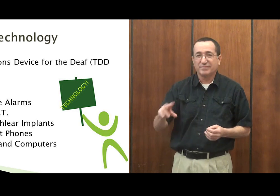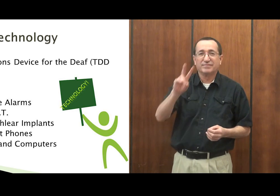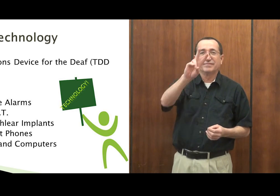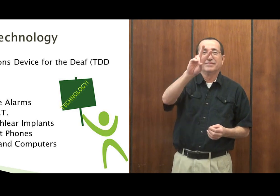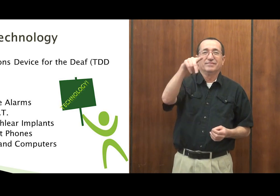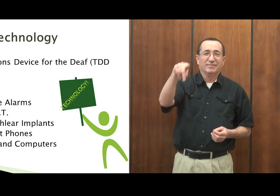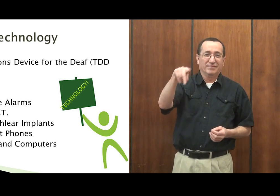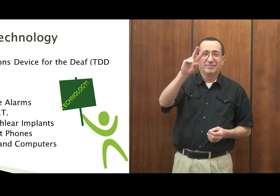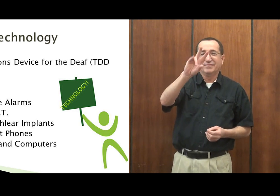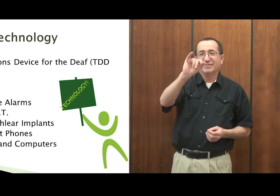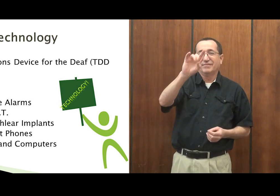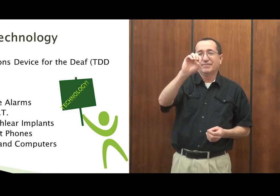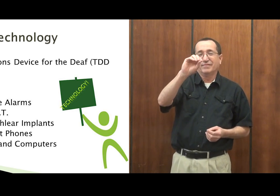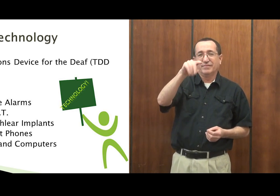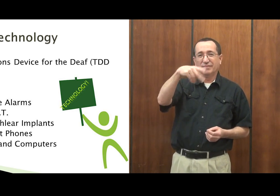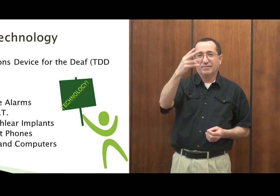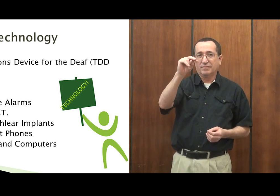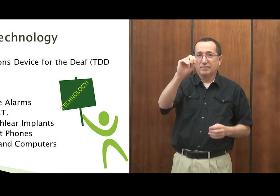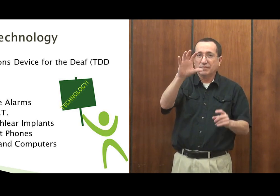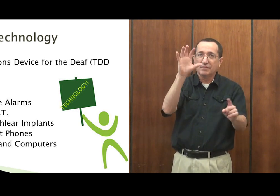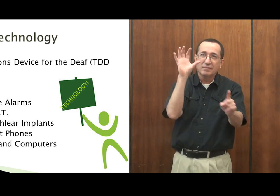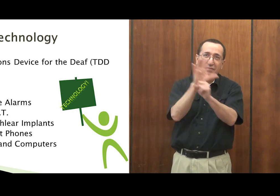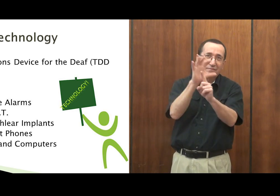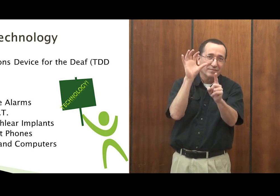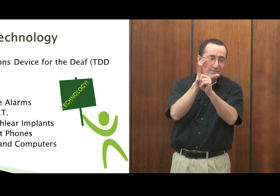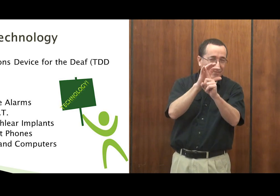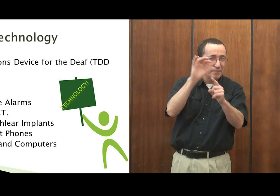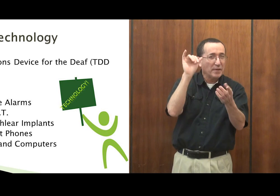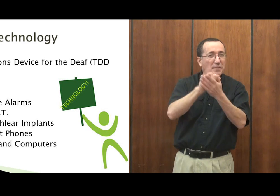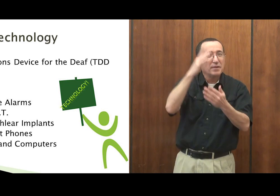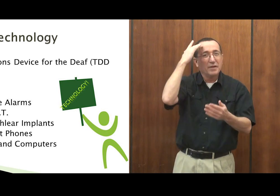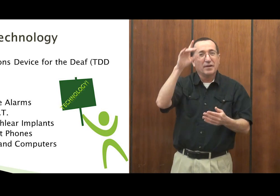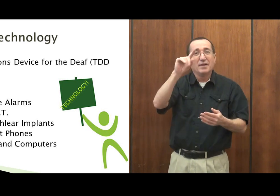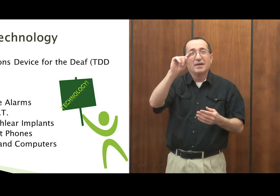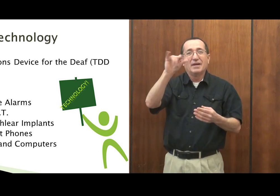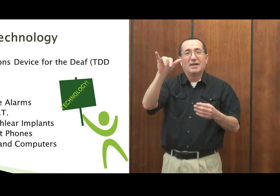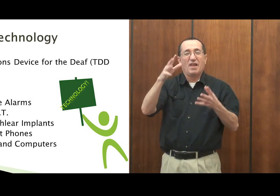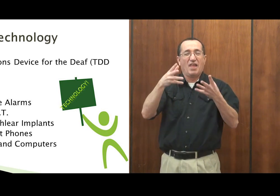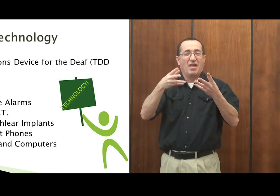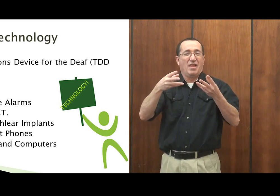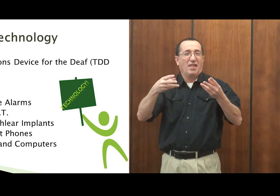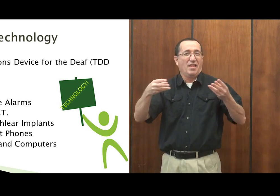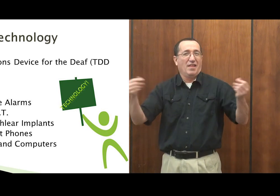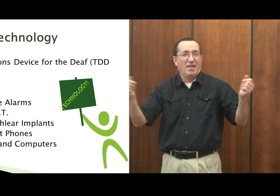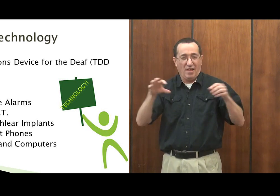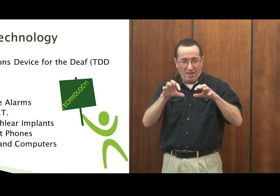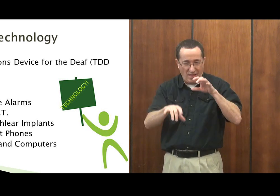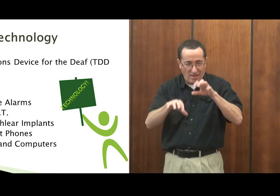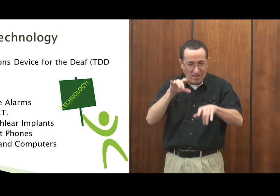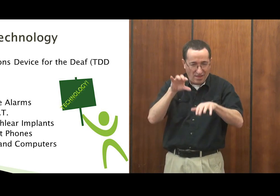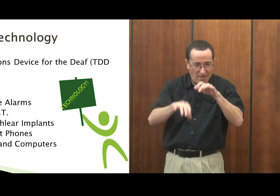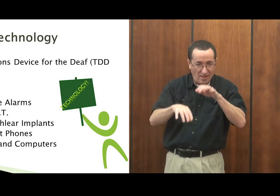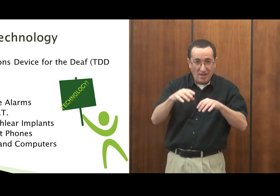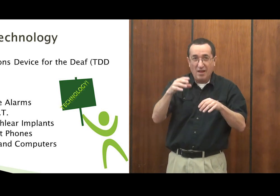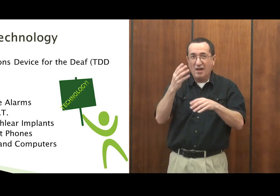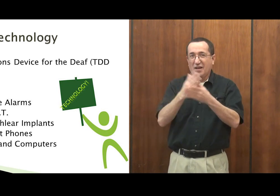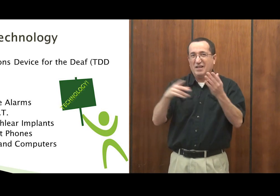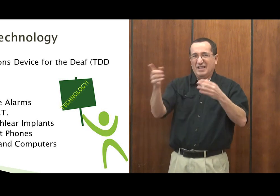up the phones. Now technology today is we use video phones. The TTYs have pretty much gone the way of a